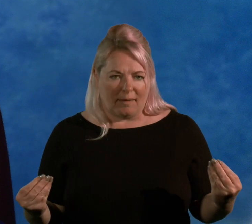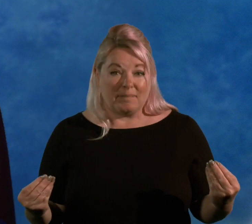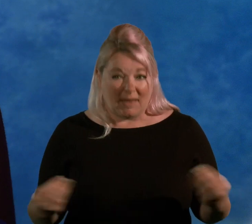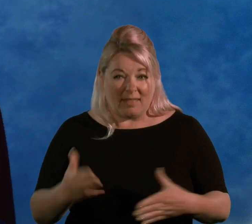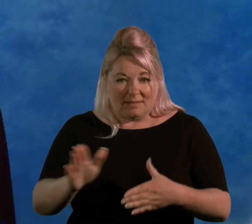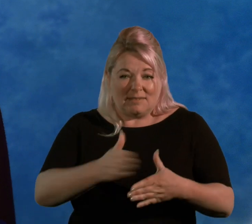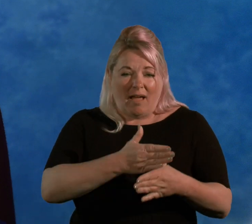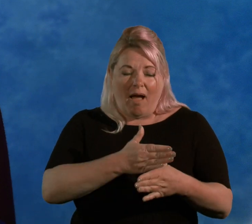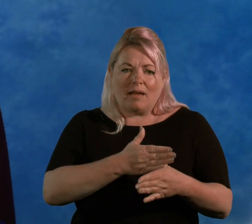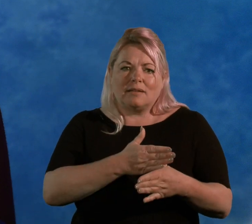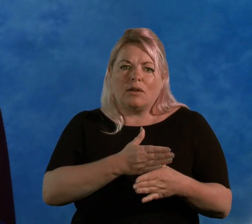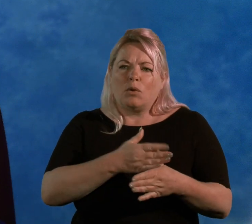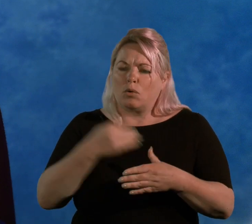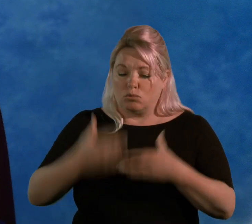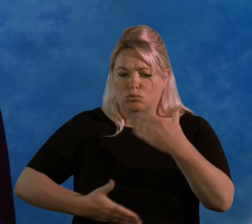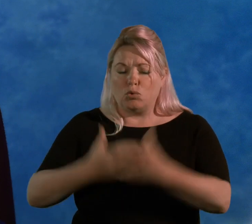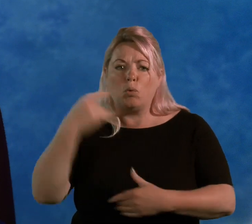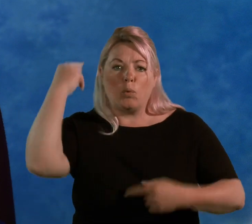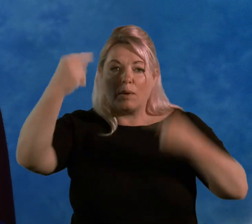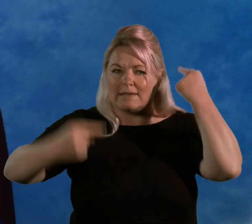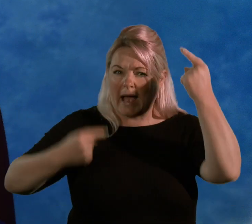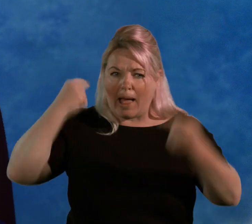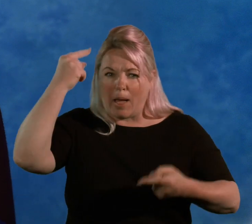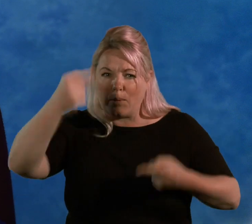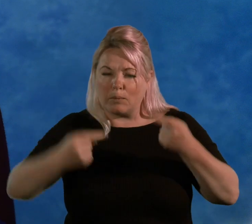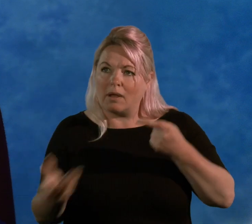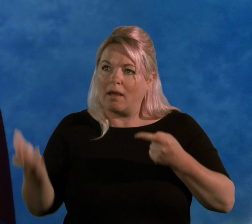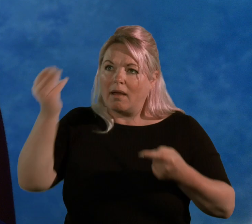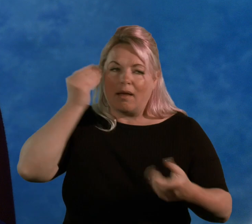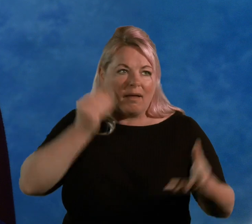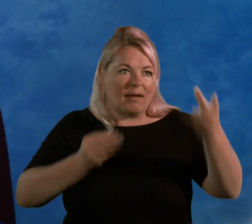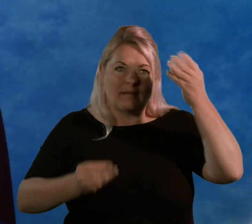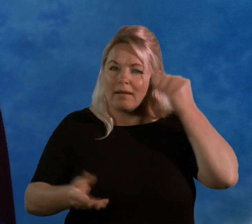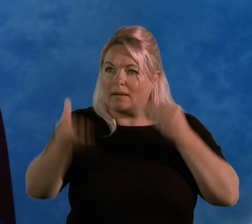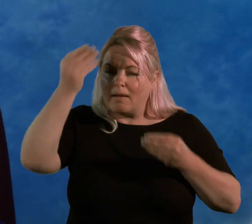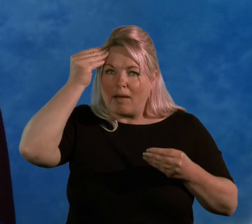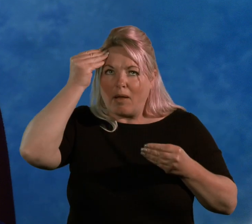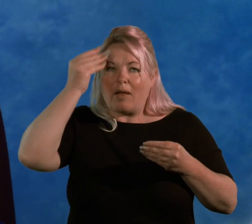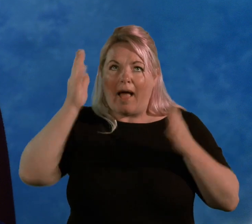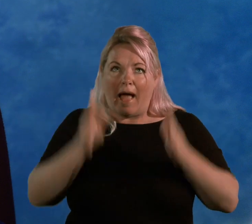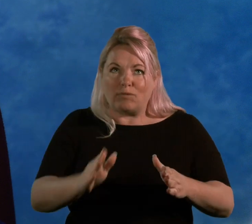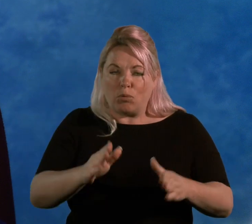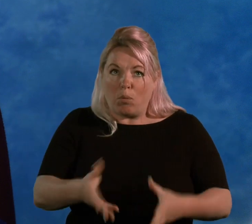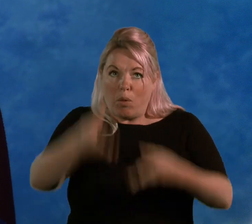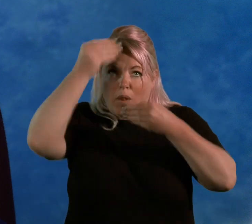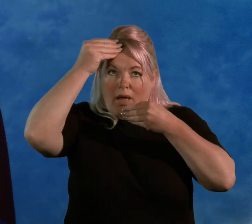because all the new sounds begin to come back, and you've got to put them in place. But